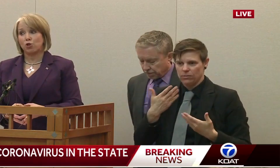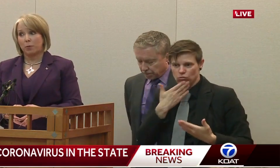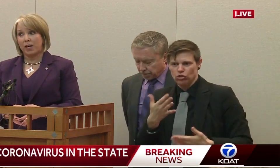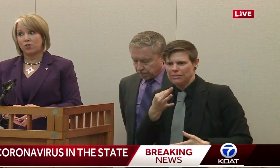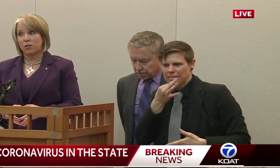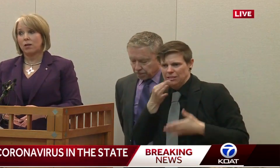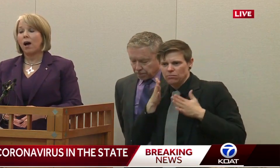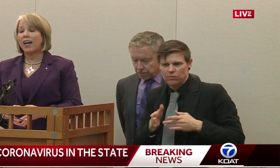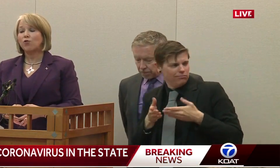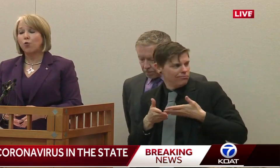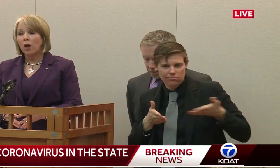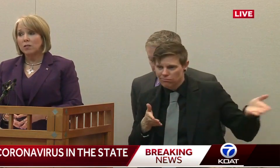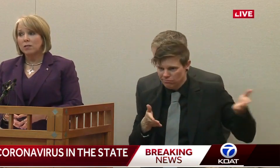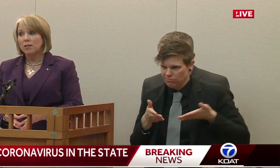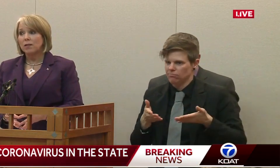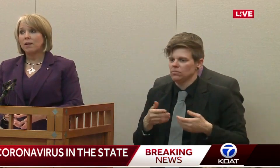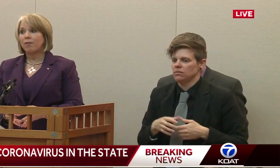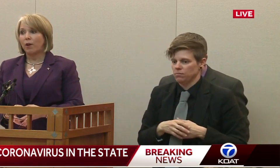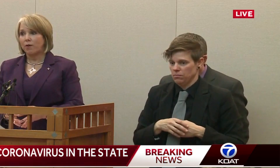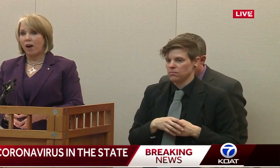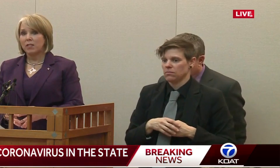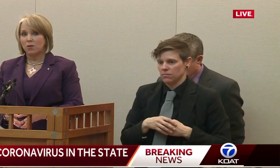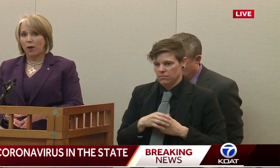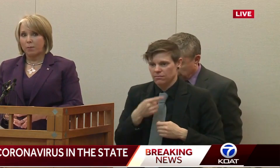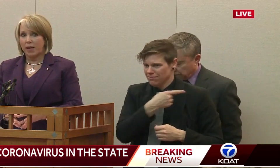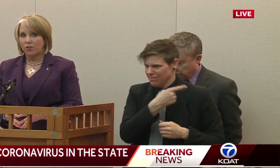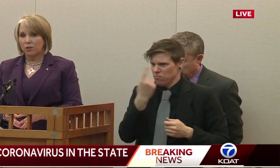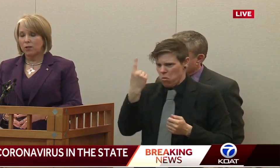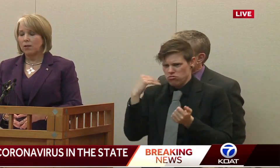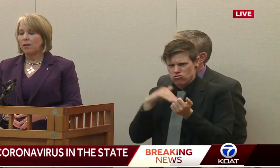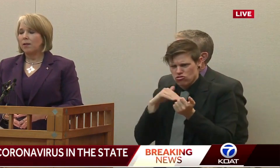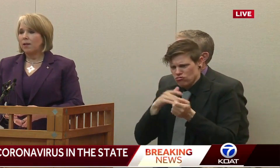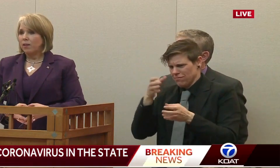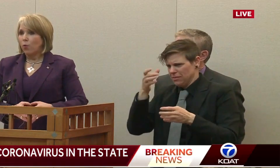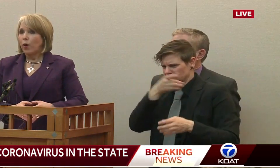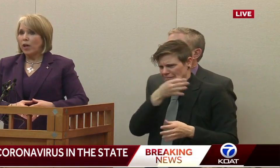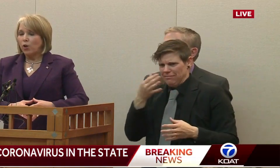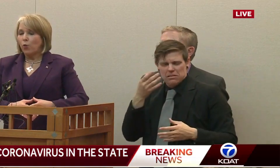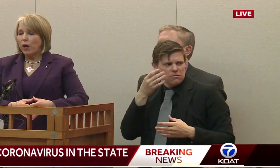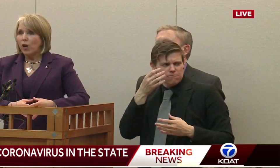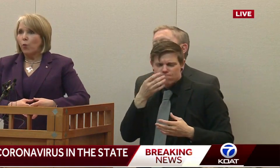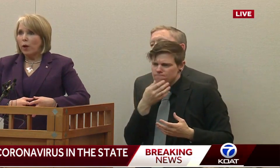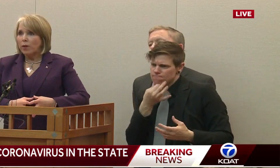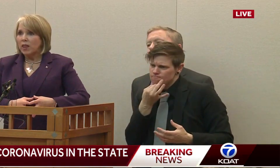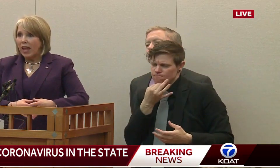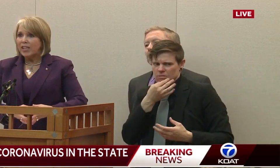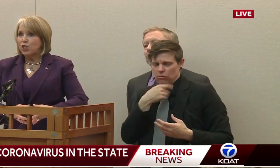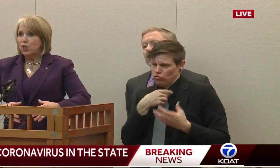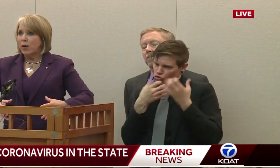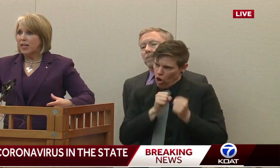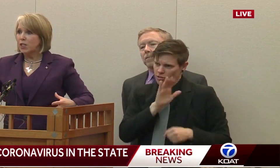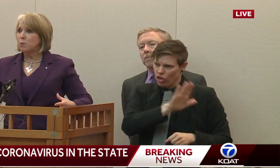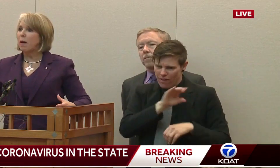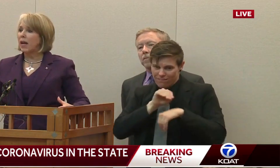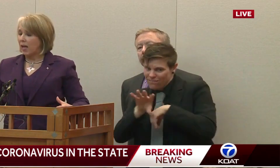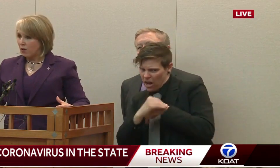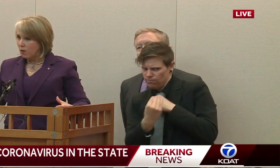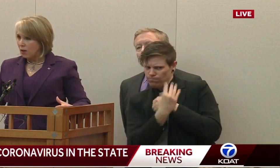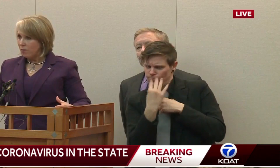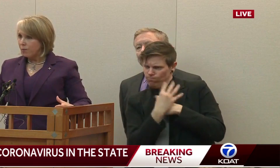have to make those determinations. I trust their advice and recommendation. We would like to